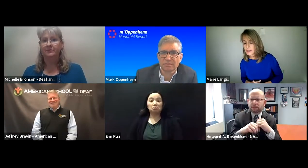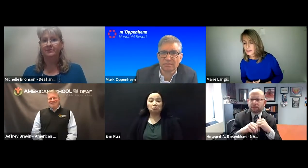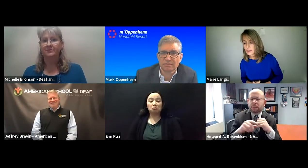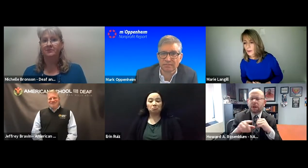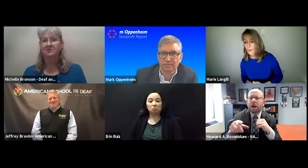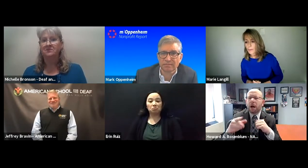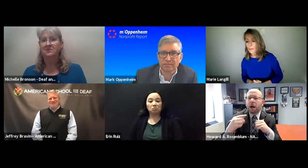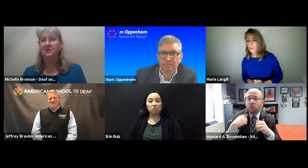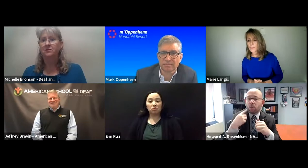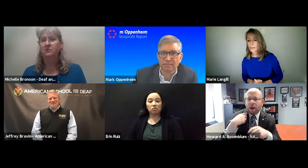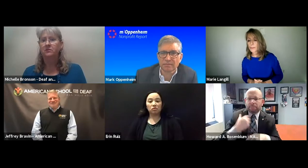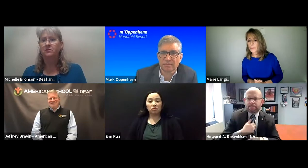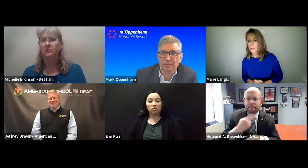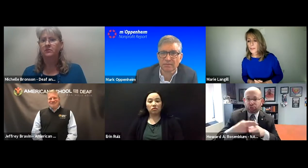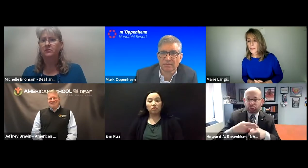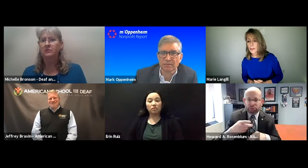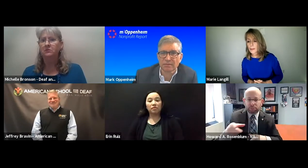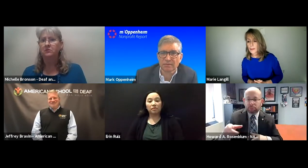access?